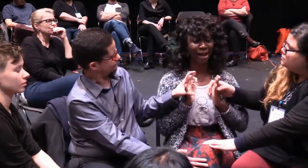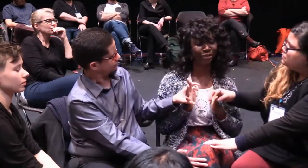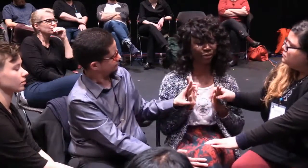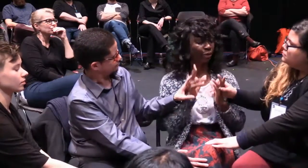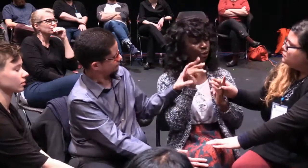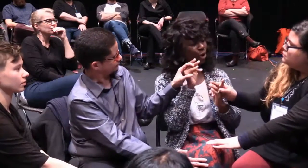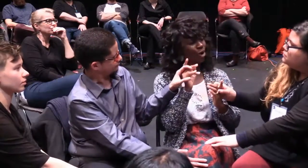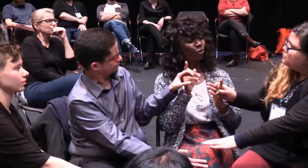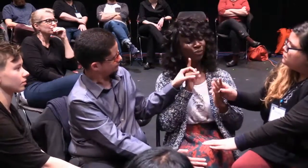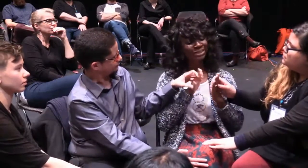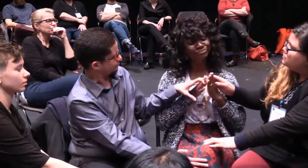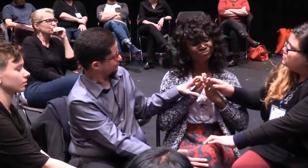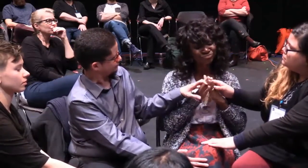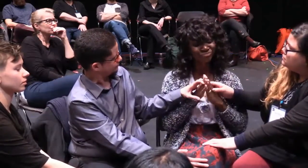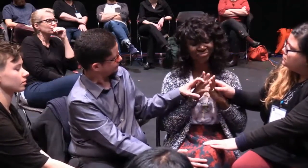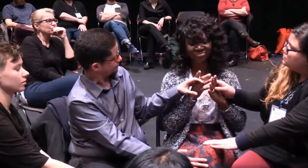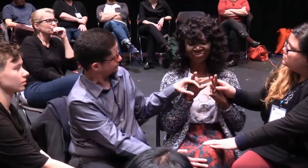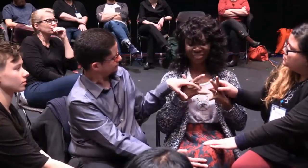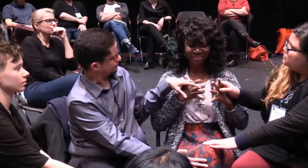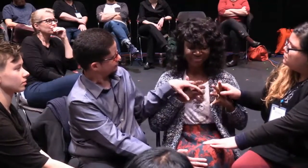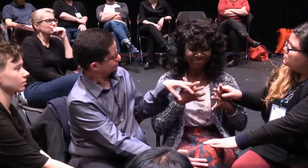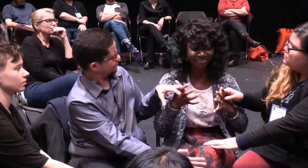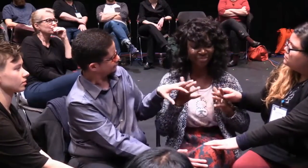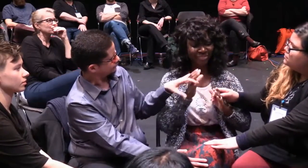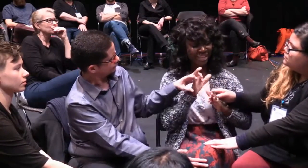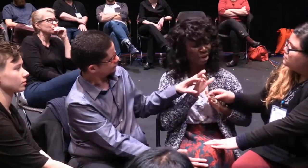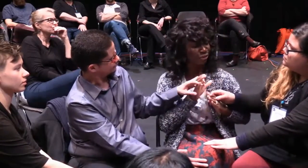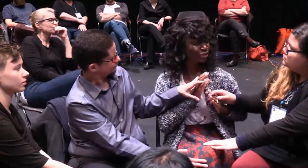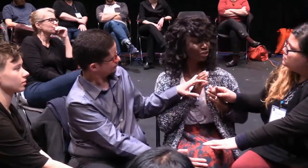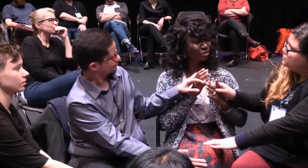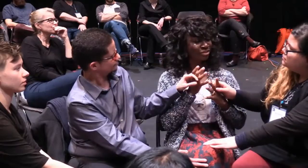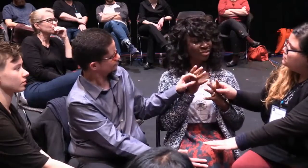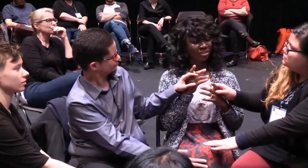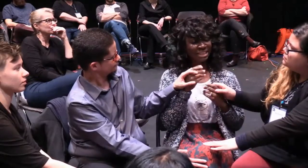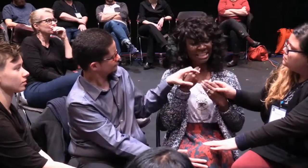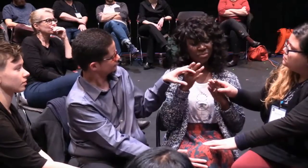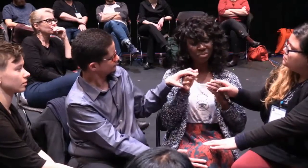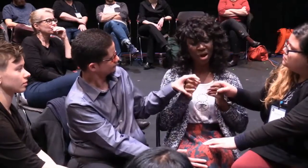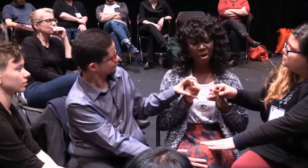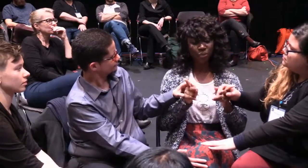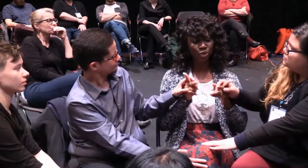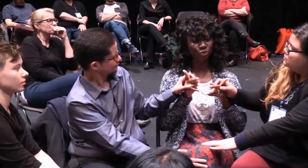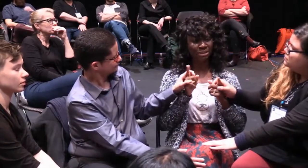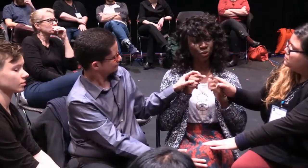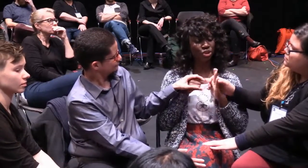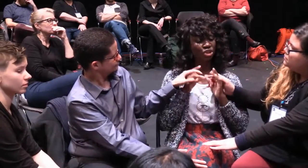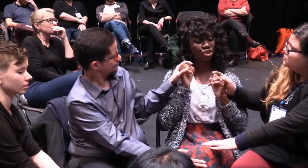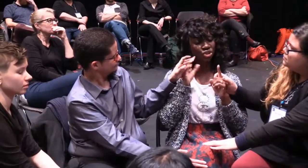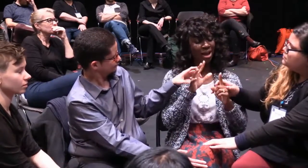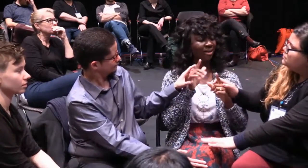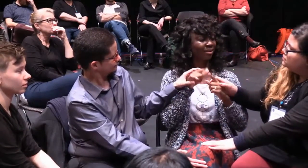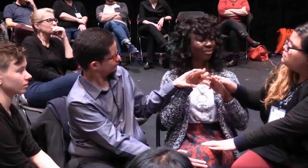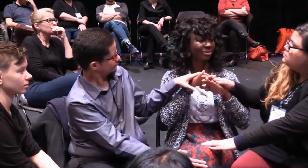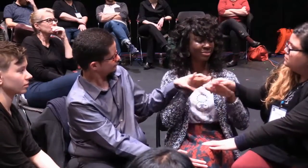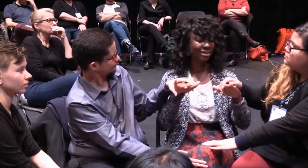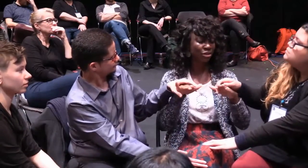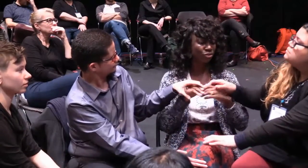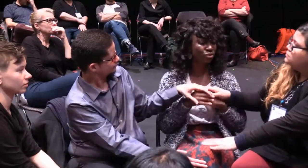You know, that's what it's about. It's not ego. Oh, I want to be famous. I want to be an actor. No. We need to give people the opportunity to show